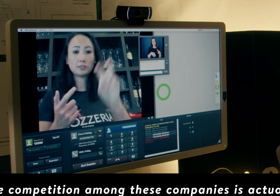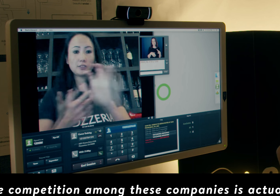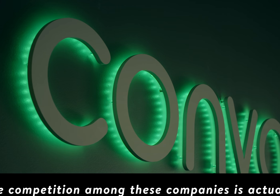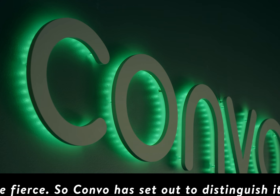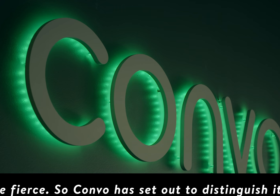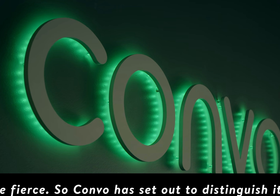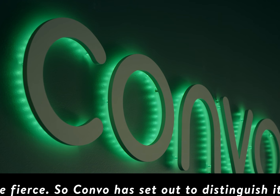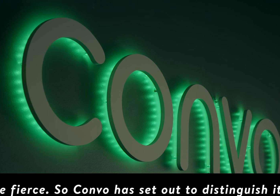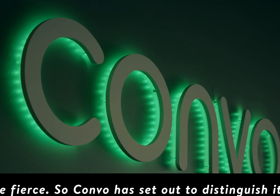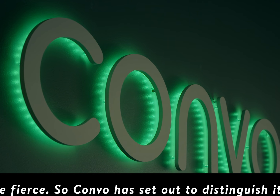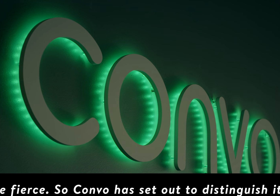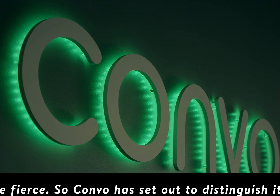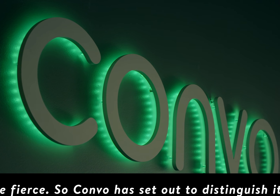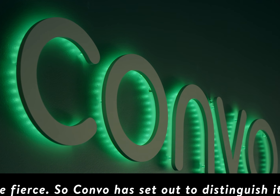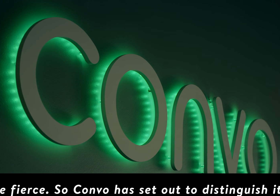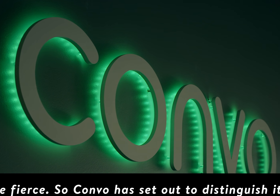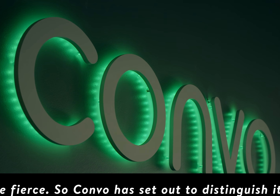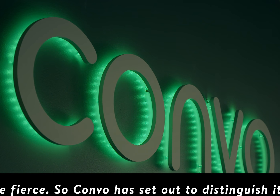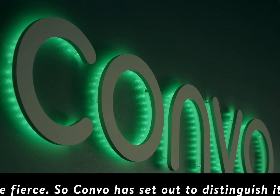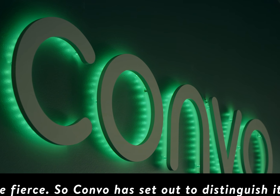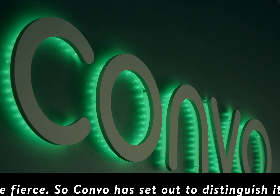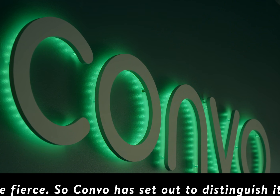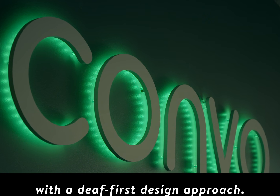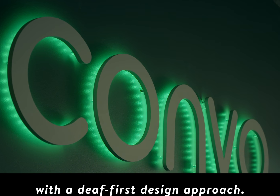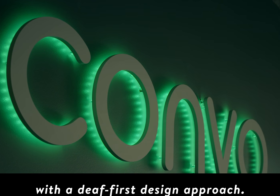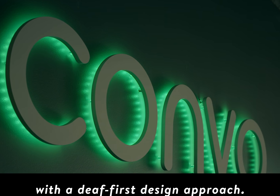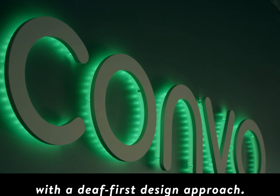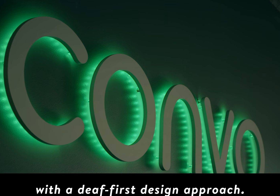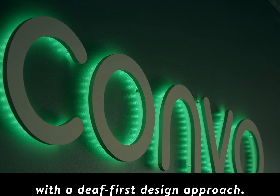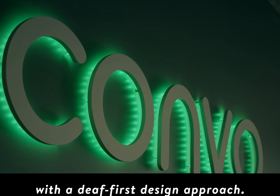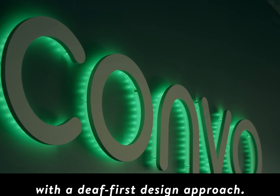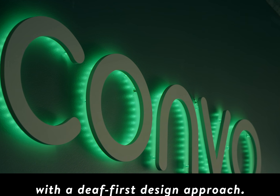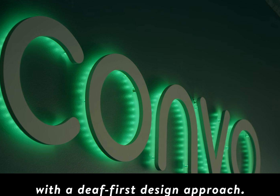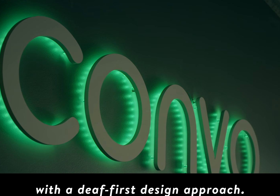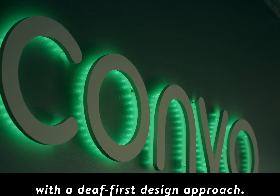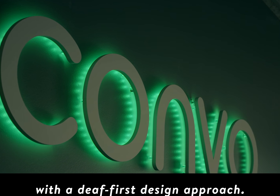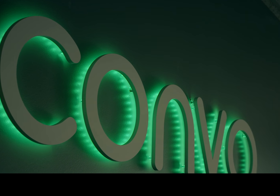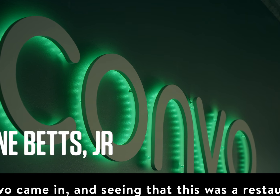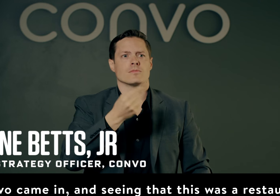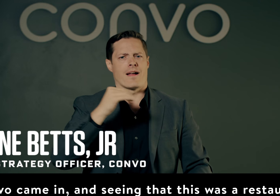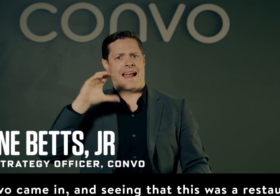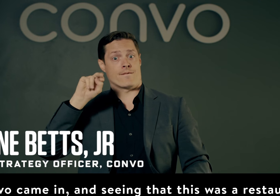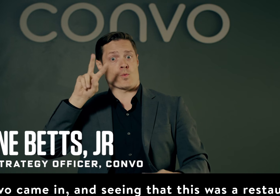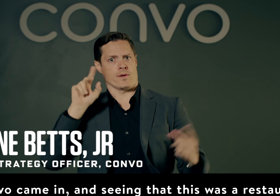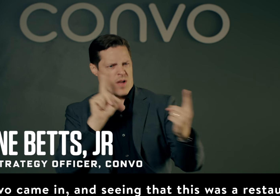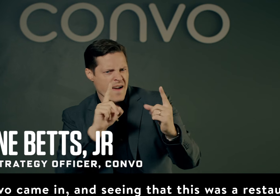is actually quite fierce. So Convo has set out to distinguish itself with a deaf-first design approach. Convo came in,